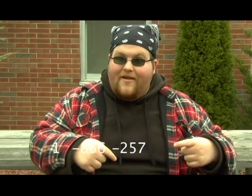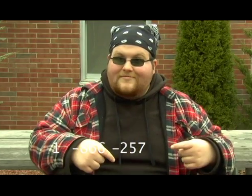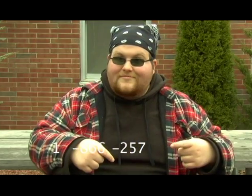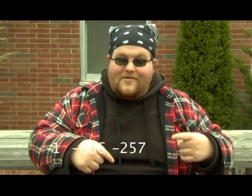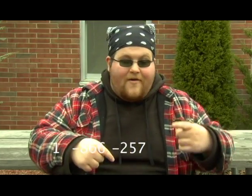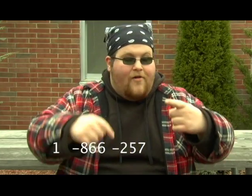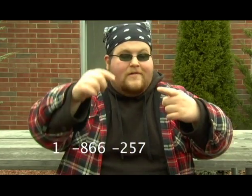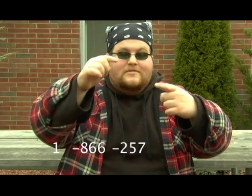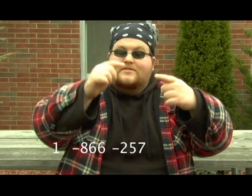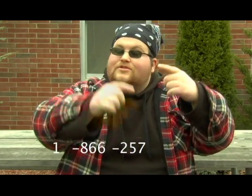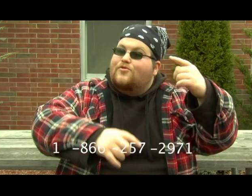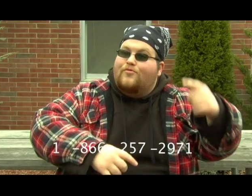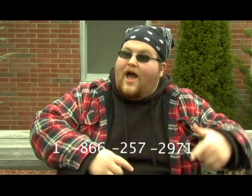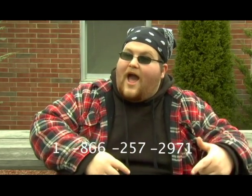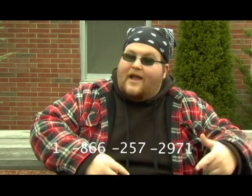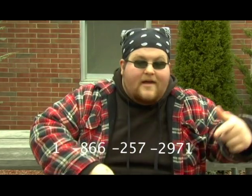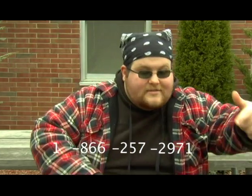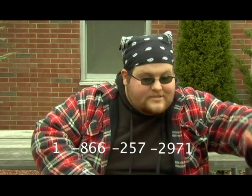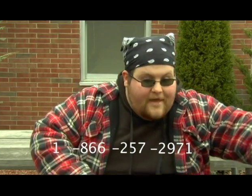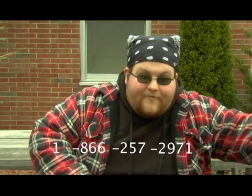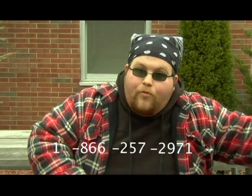-2971